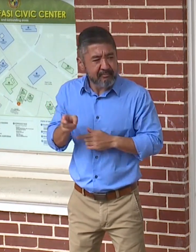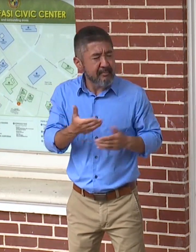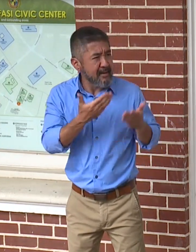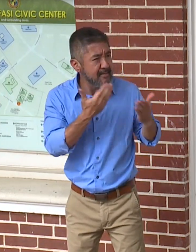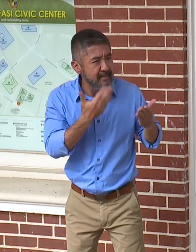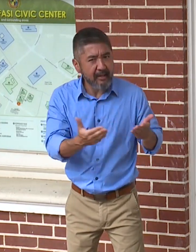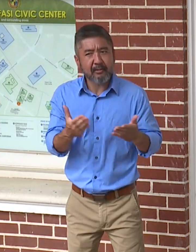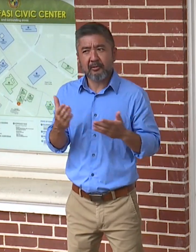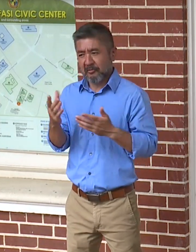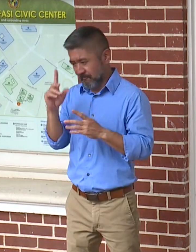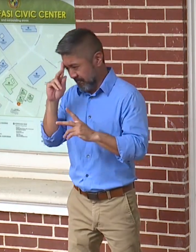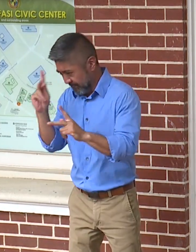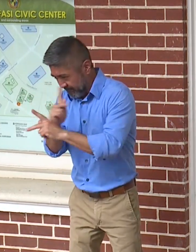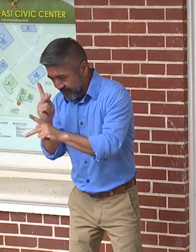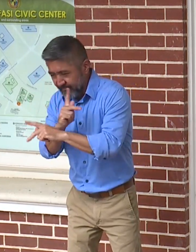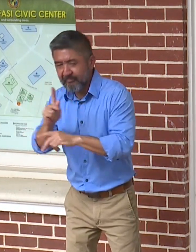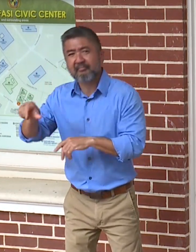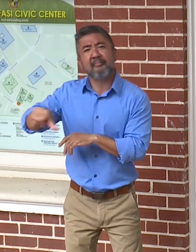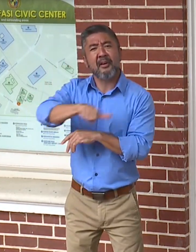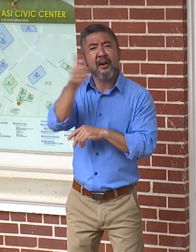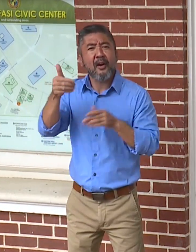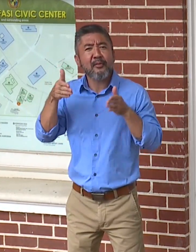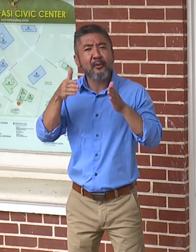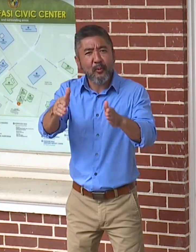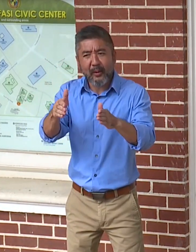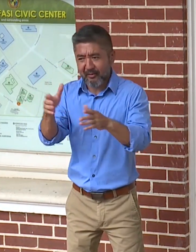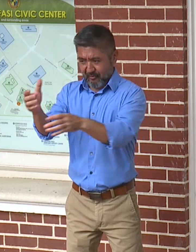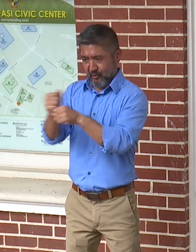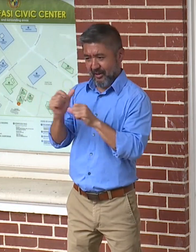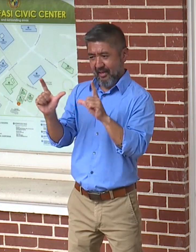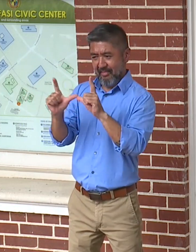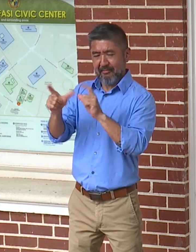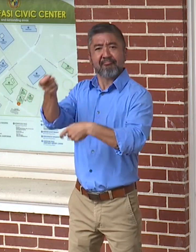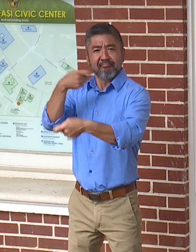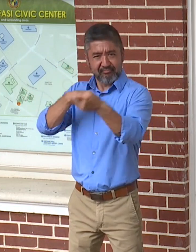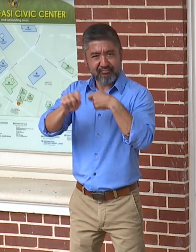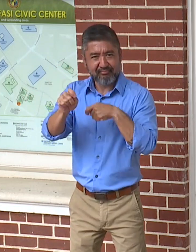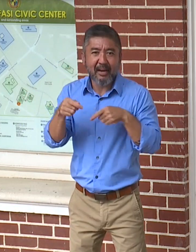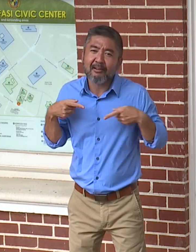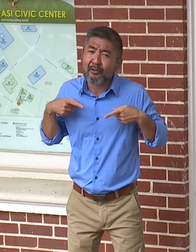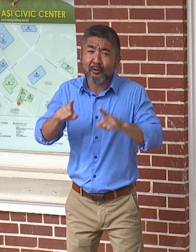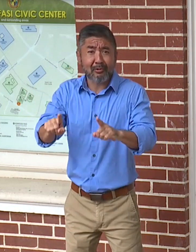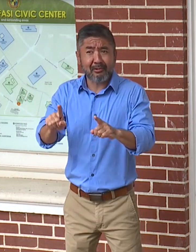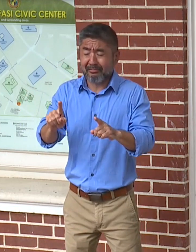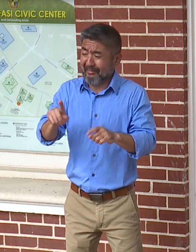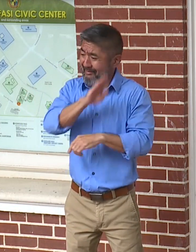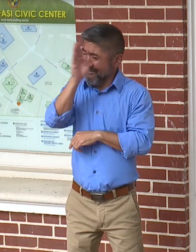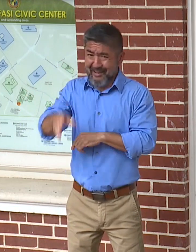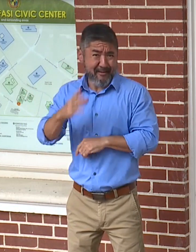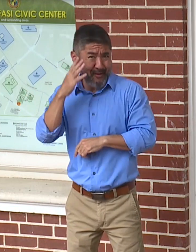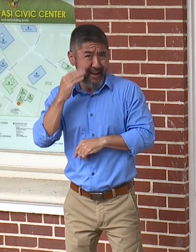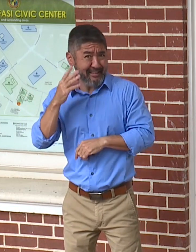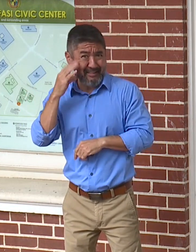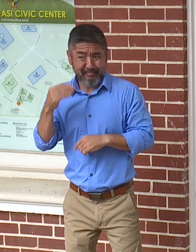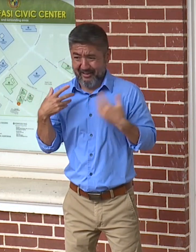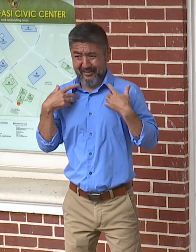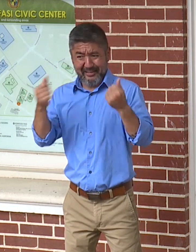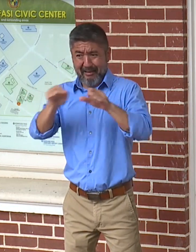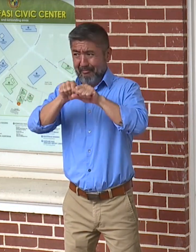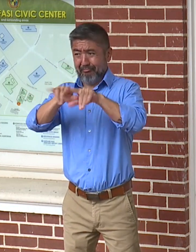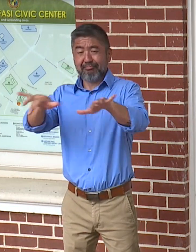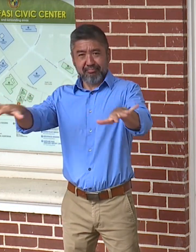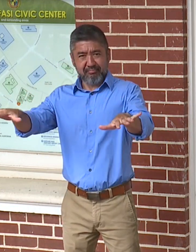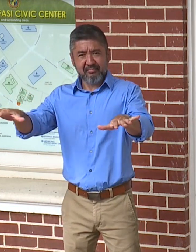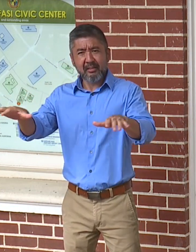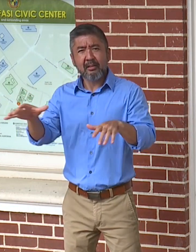alternate ways to meet the licensing needs of our residents during this unprecedented health crisis. When it comes